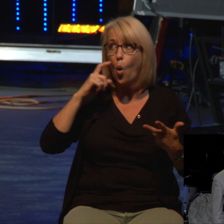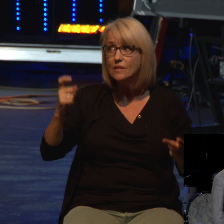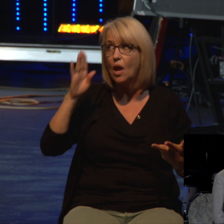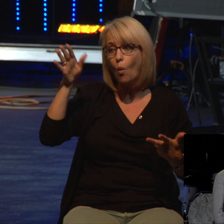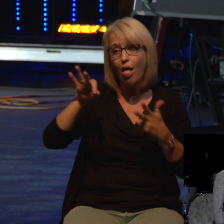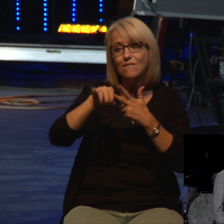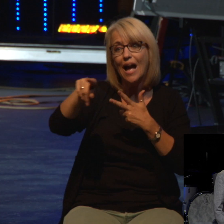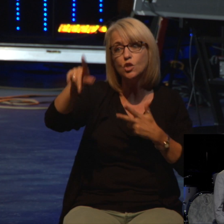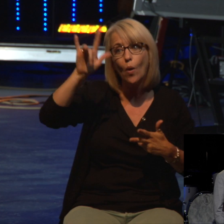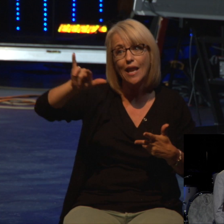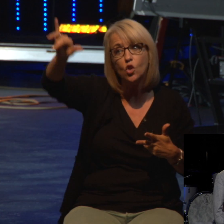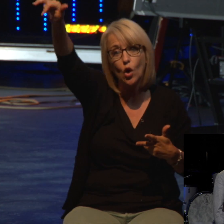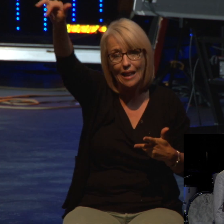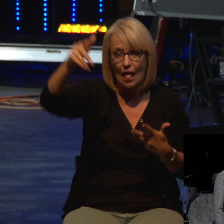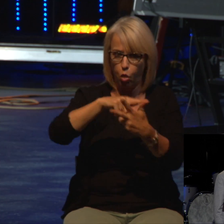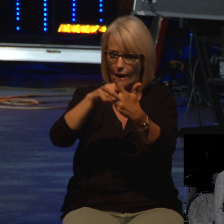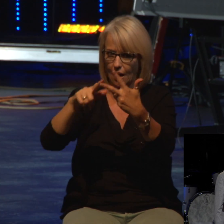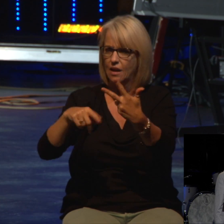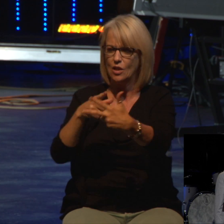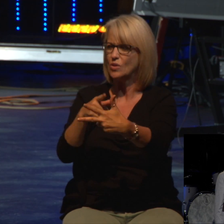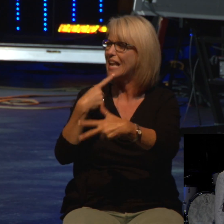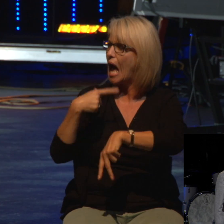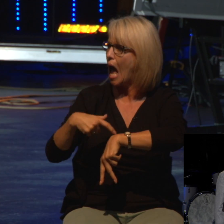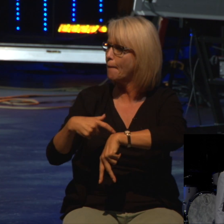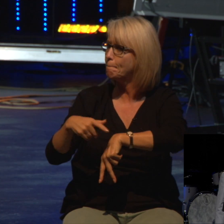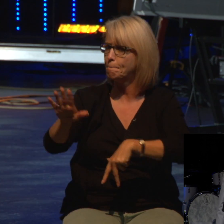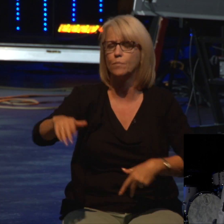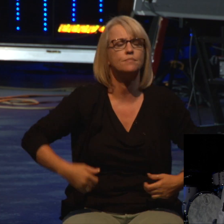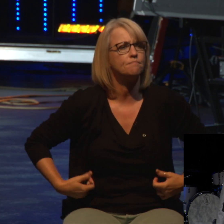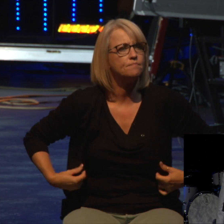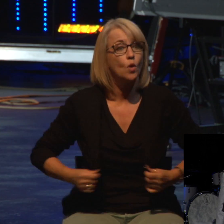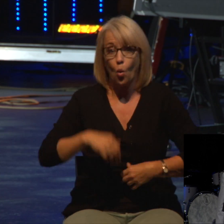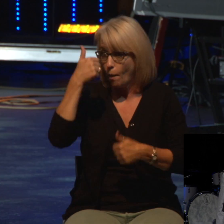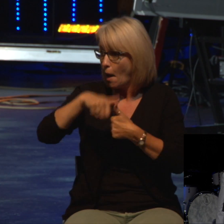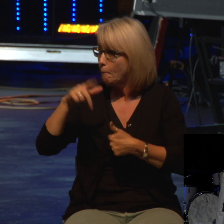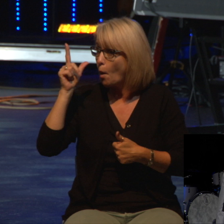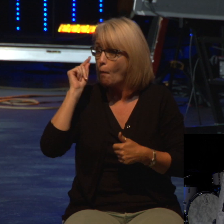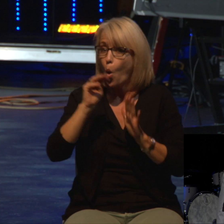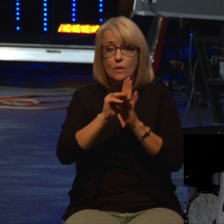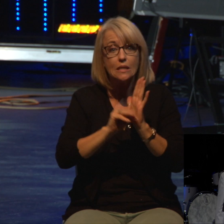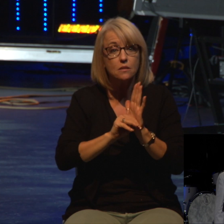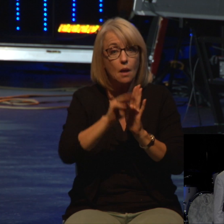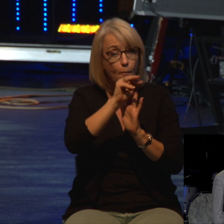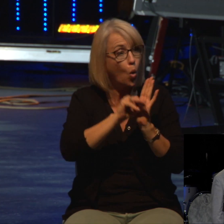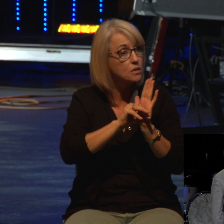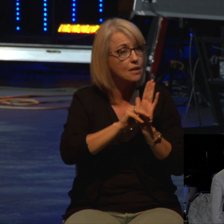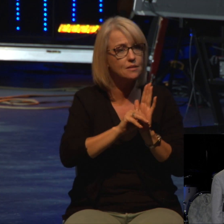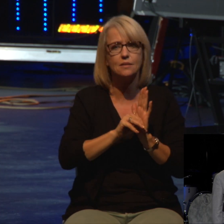how sin finds you out in time. Moses, before he led Israel out of Egypt, was in the royal court